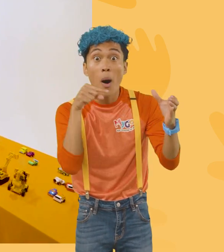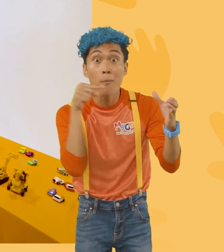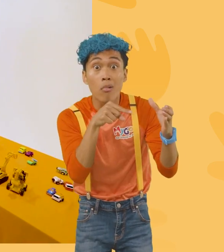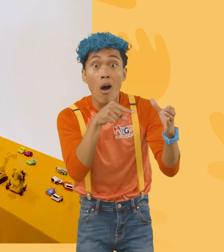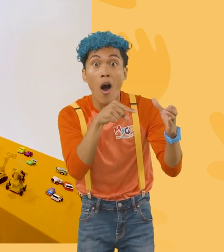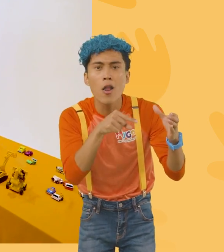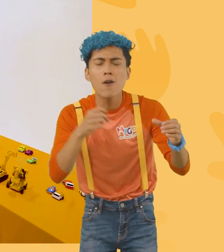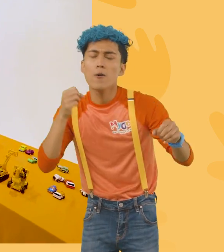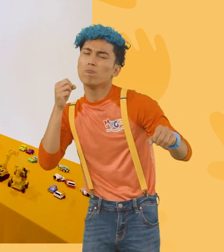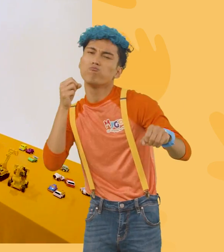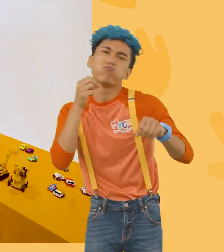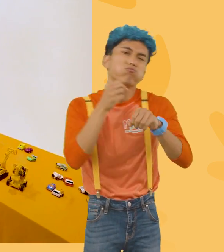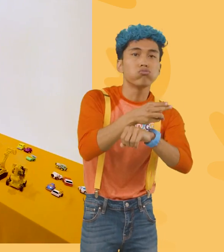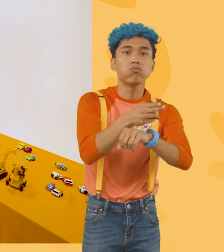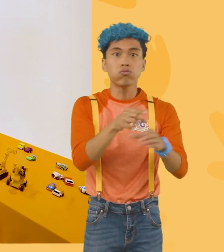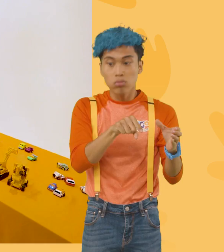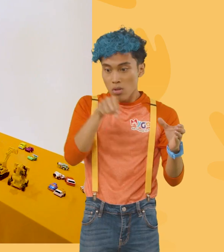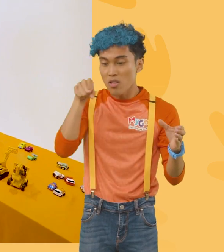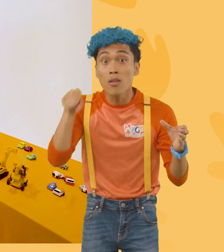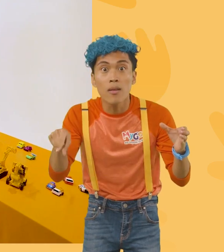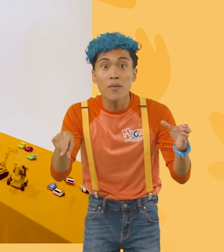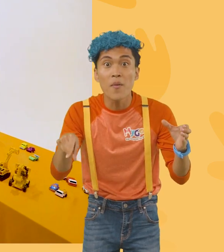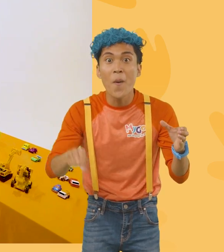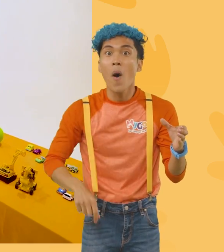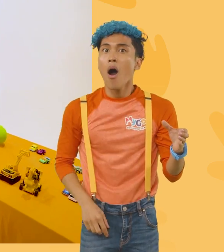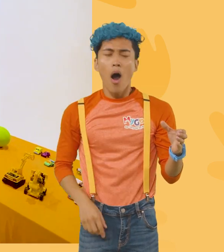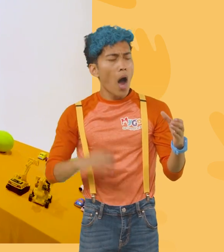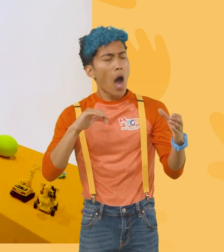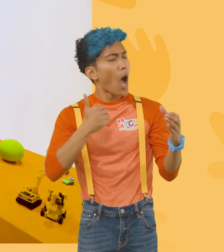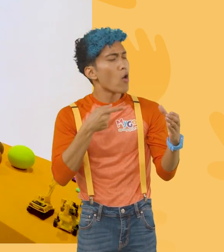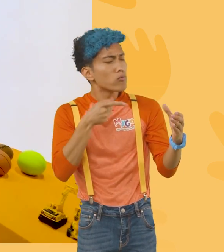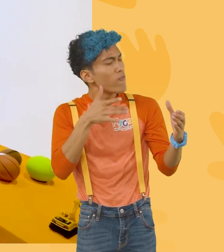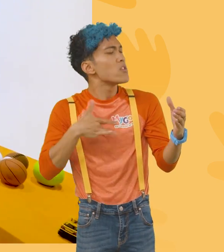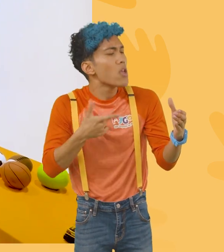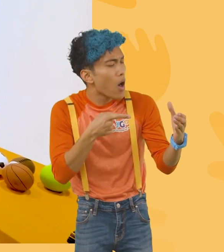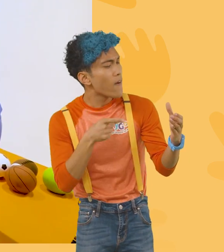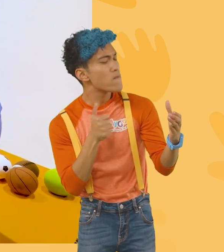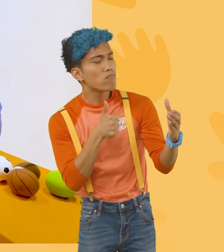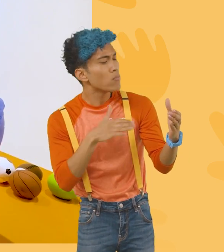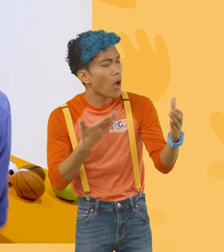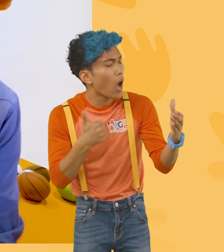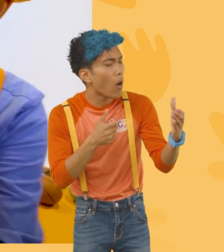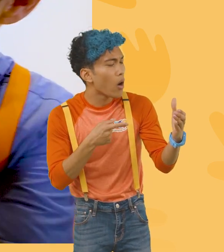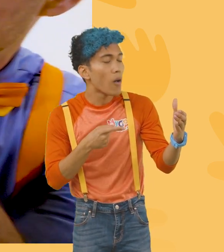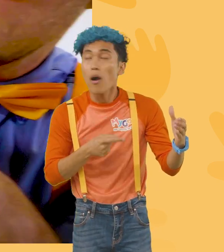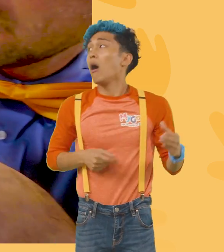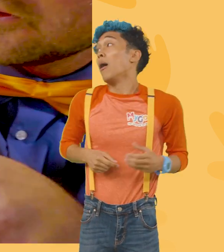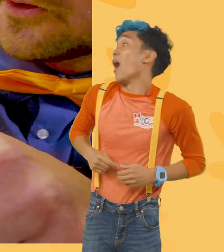totally beat the empty water bottle. How do you feel after your race, half full water bottle? Oh, Blippi, feel